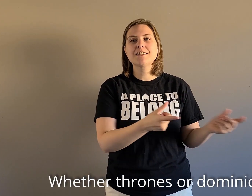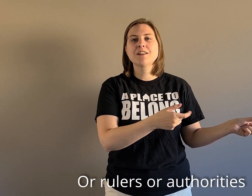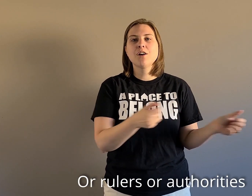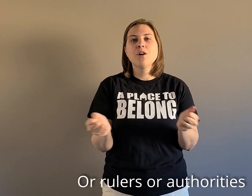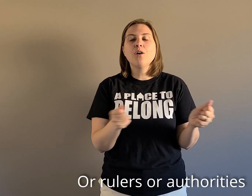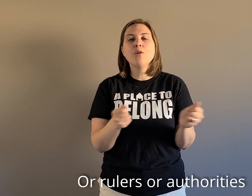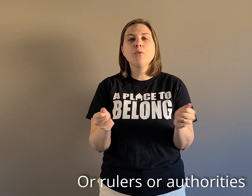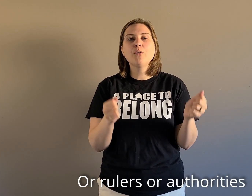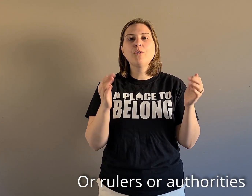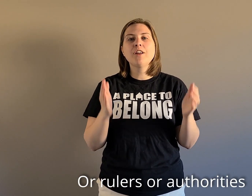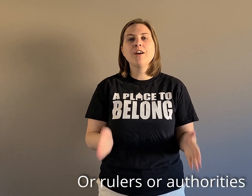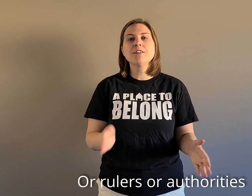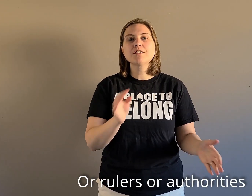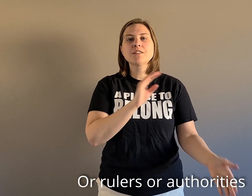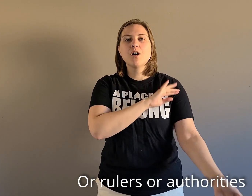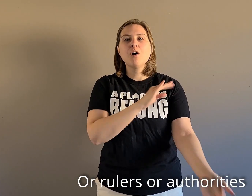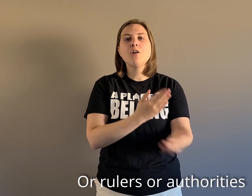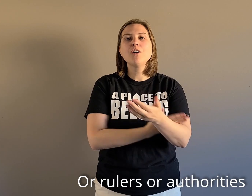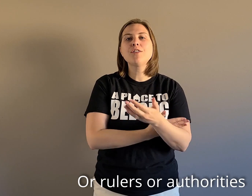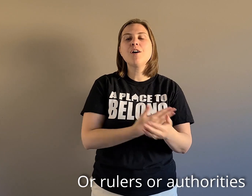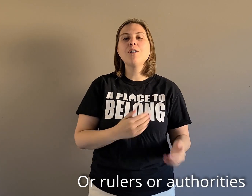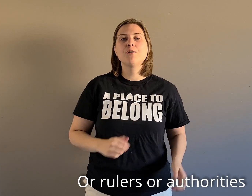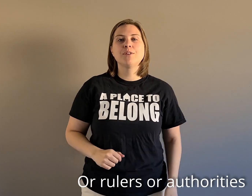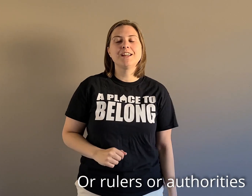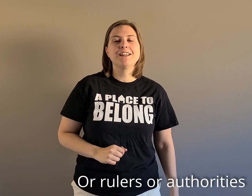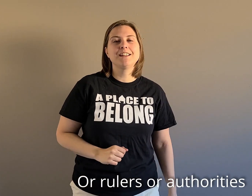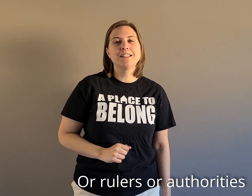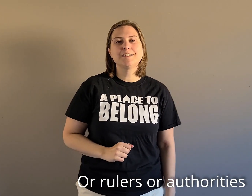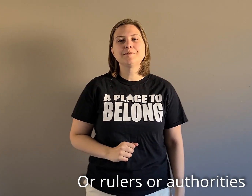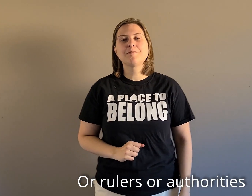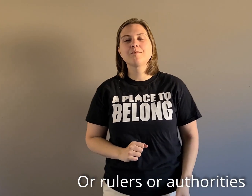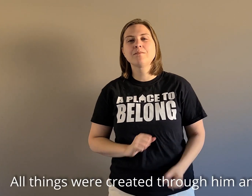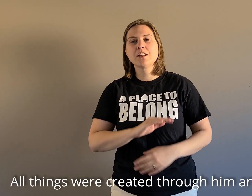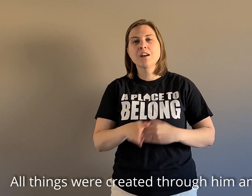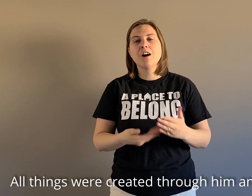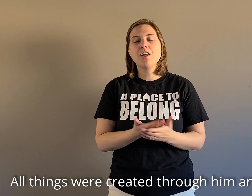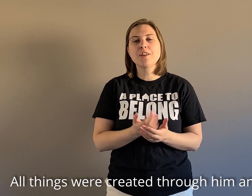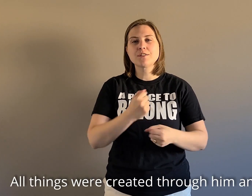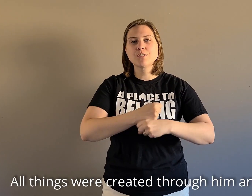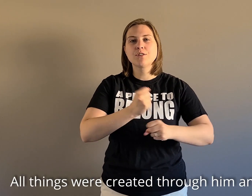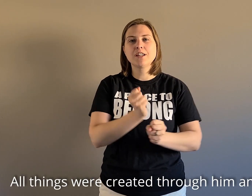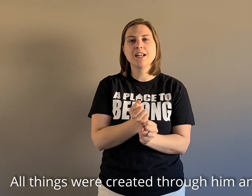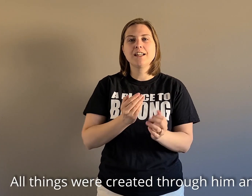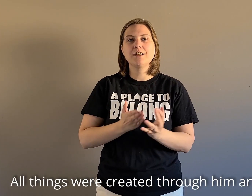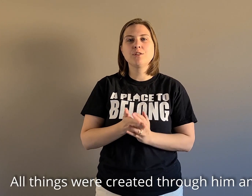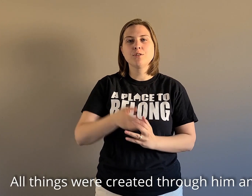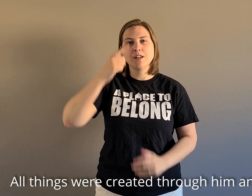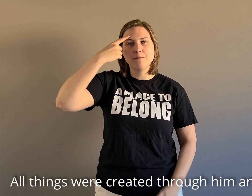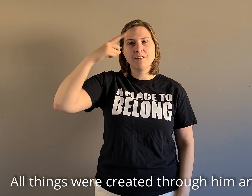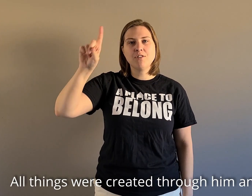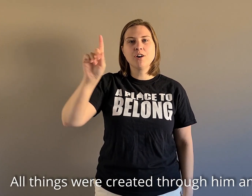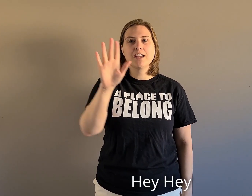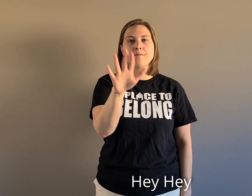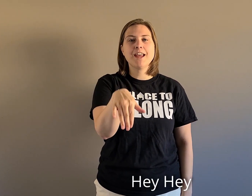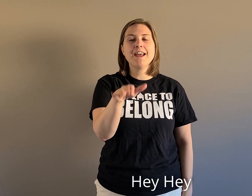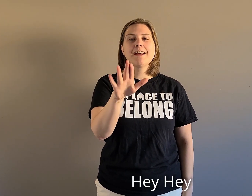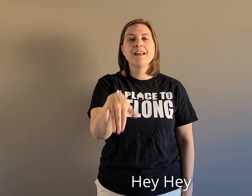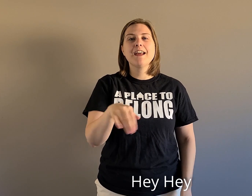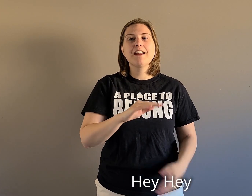or rulers or authorities all things were created through him and for him hey hey